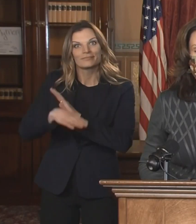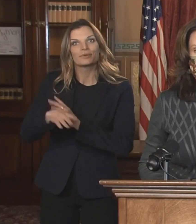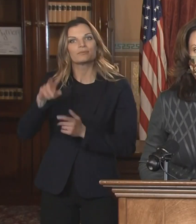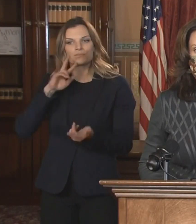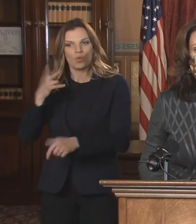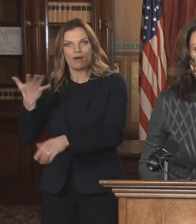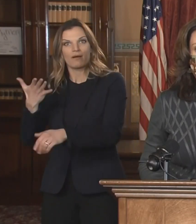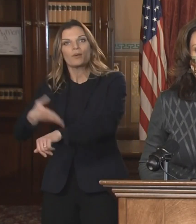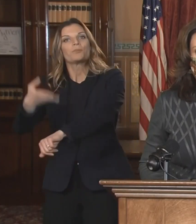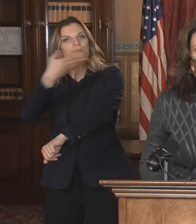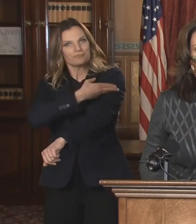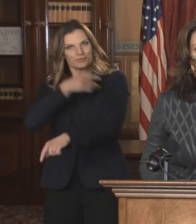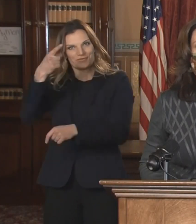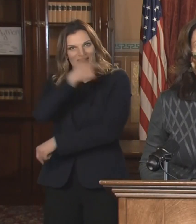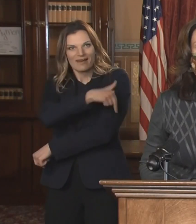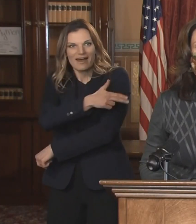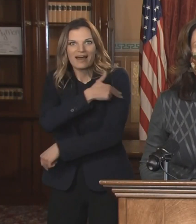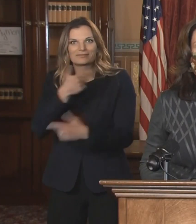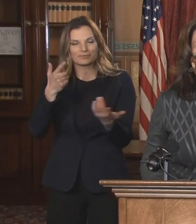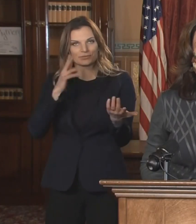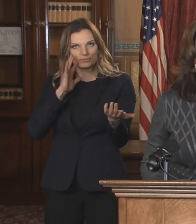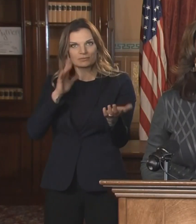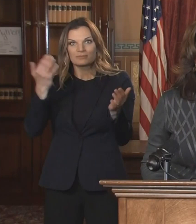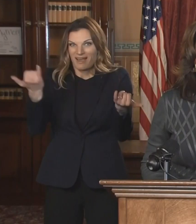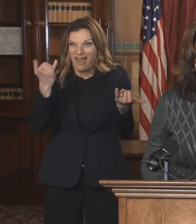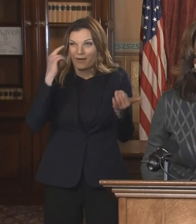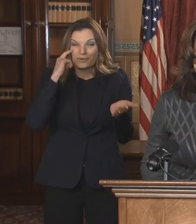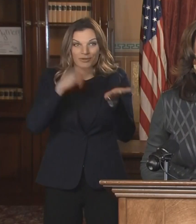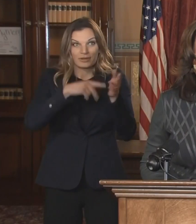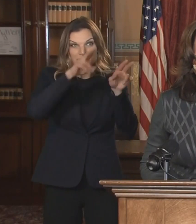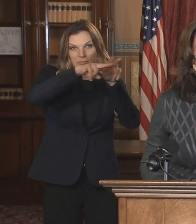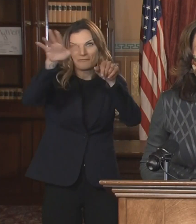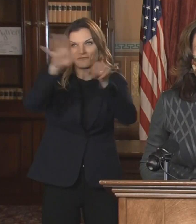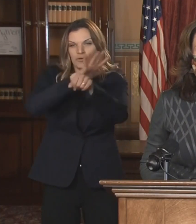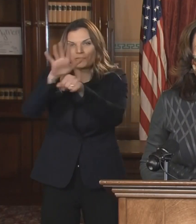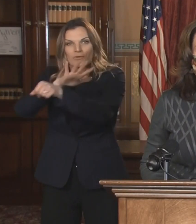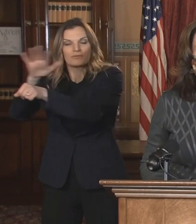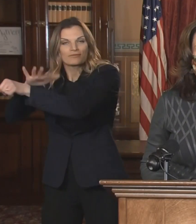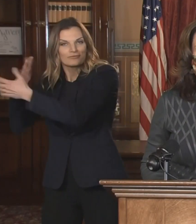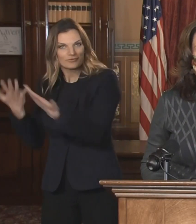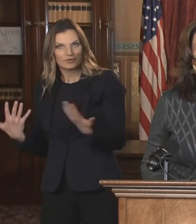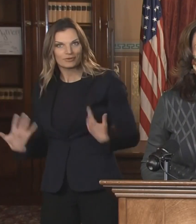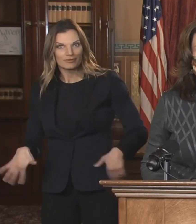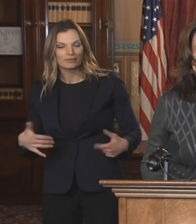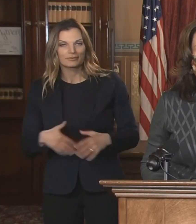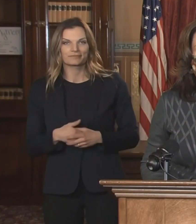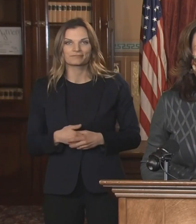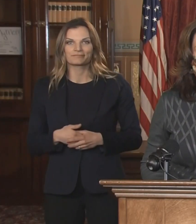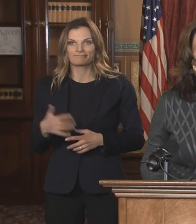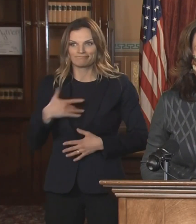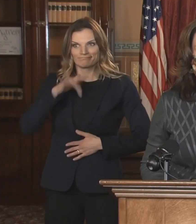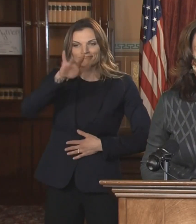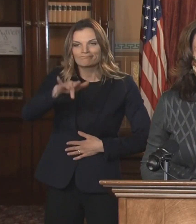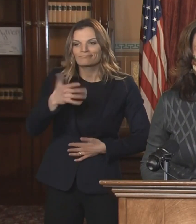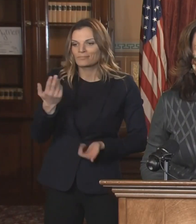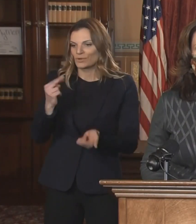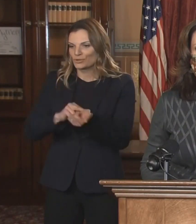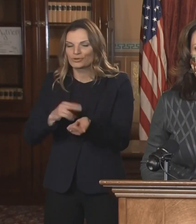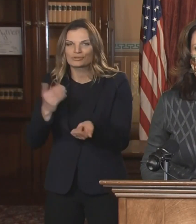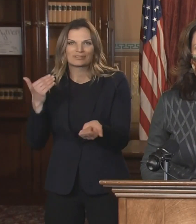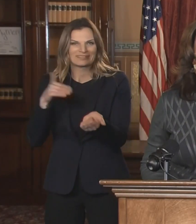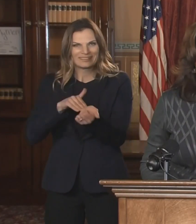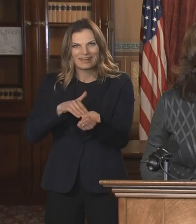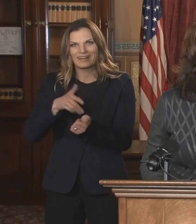really seeing numbers fill up and also seeing medical employees, nurses and